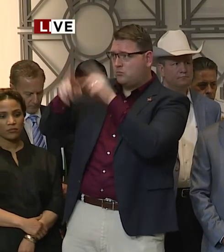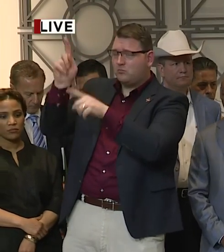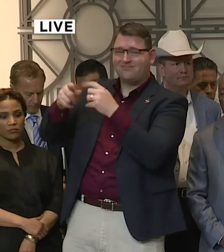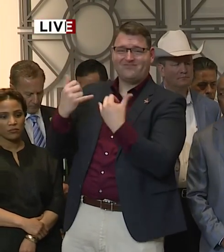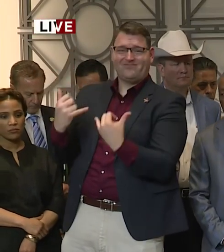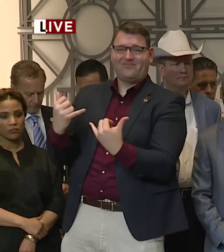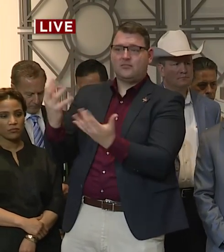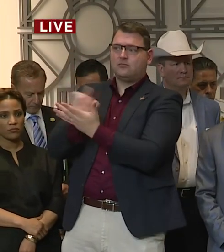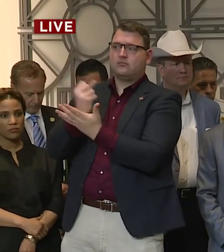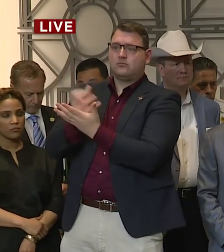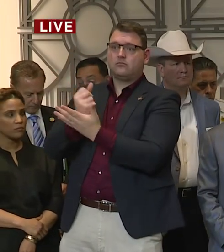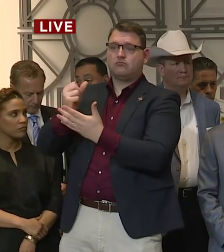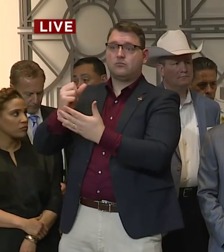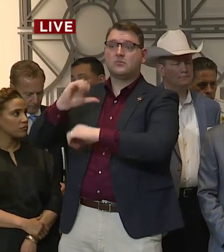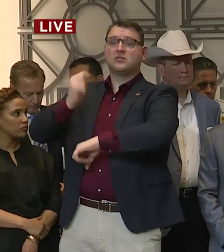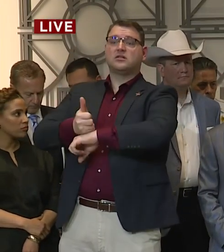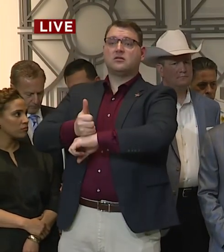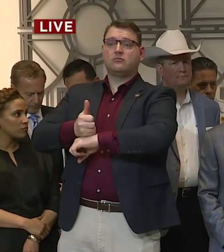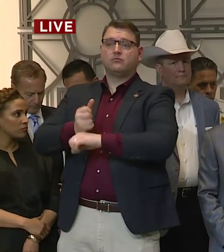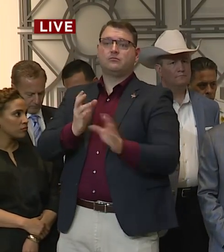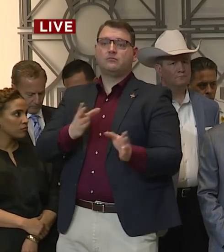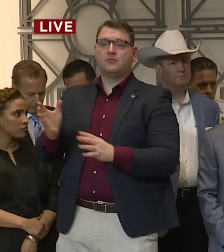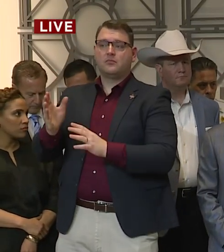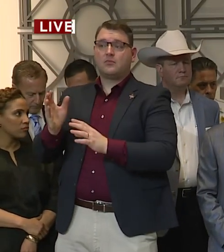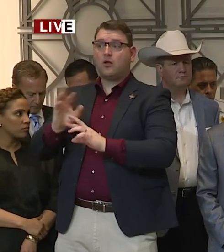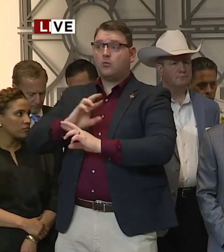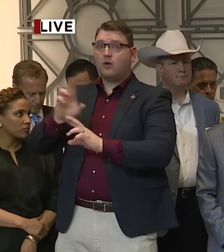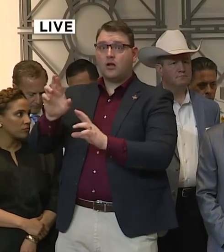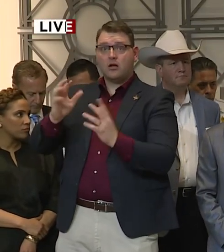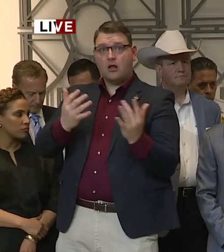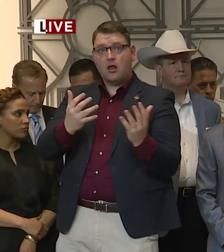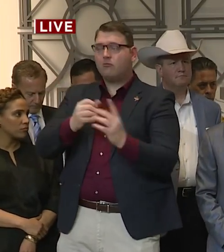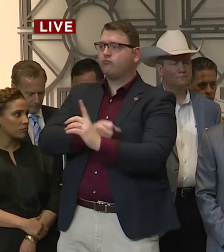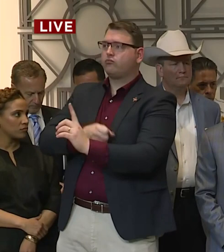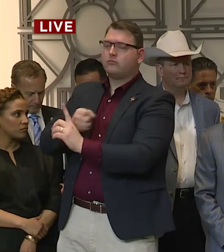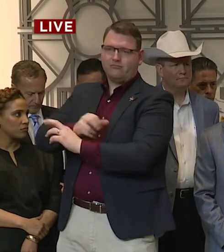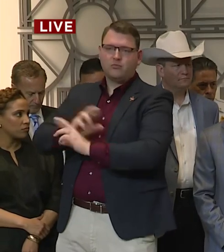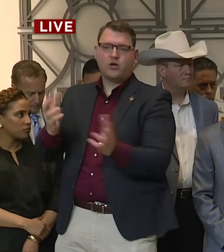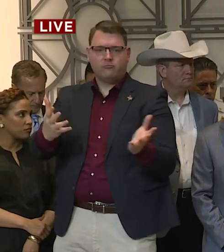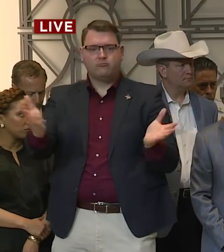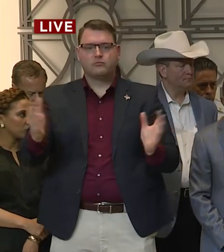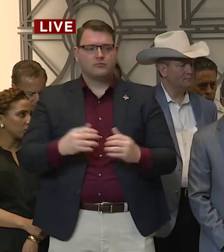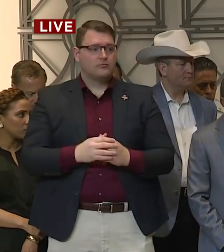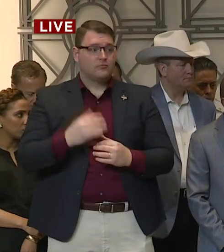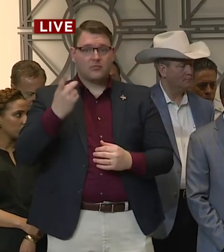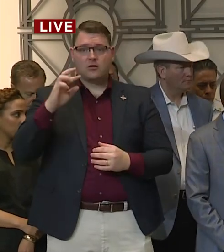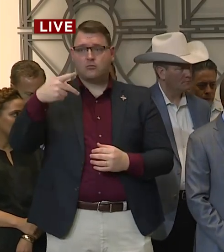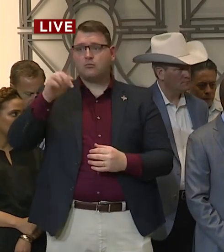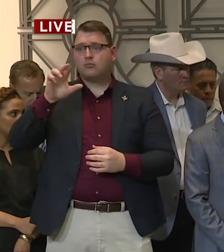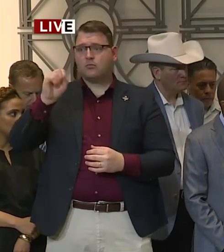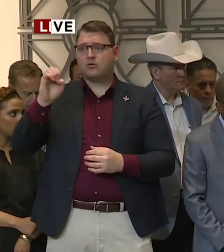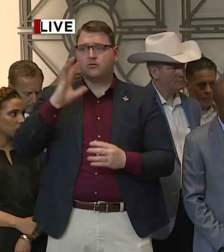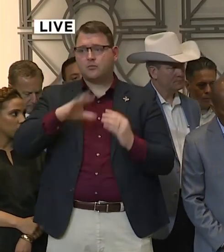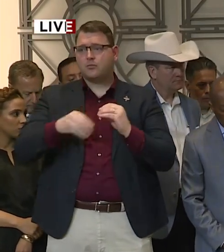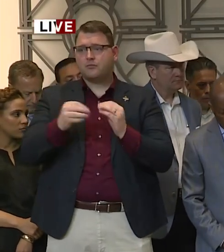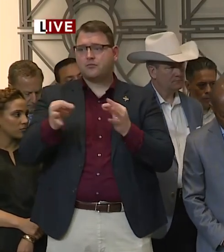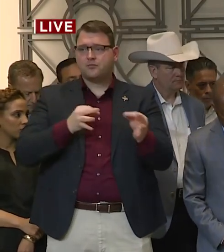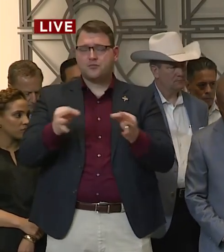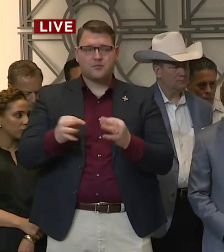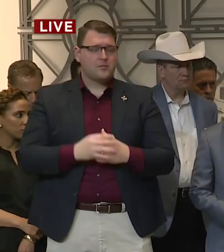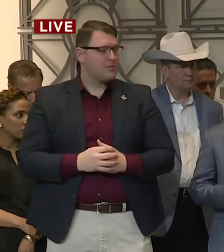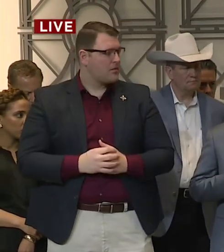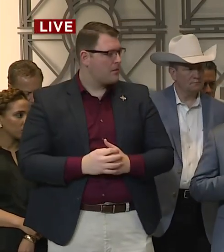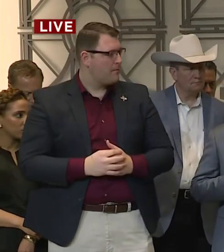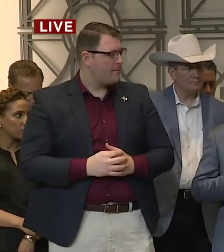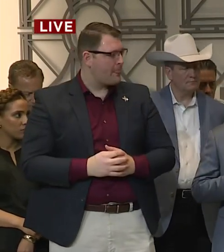incredible strength of our health care partners, and we're certainly working with them. And Dr. Purse, I know, has some additional information. Thank you, Dr.